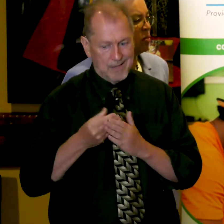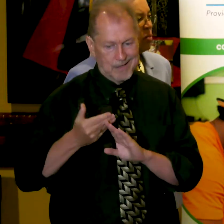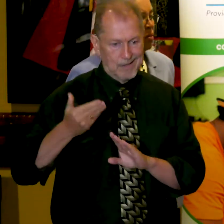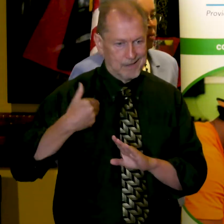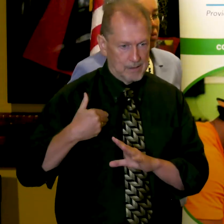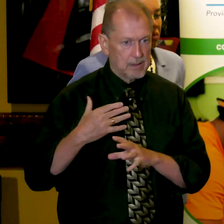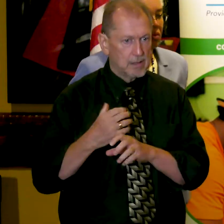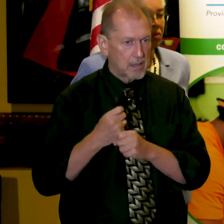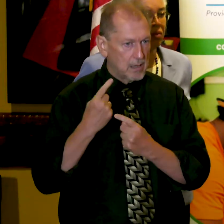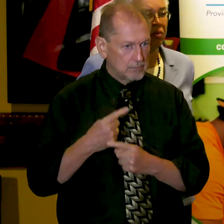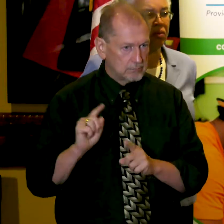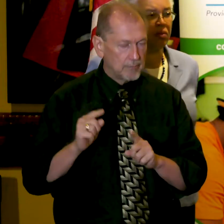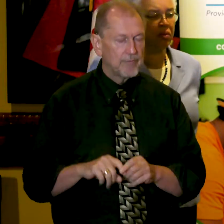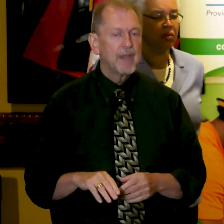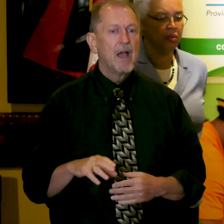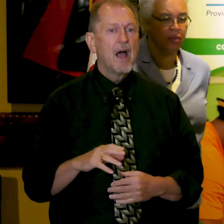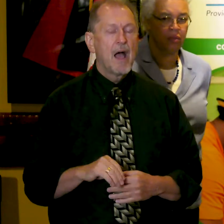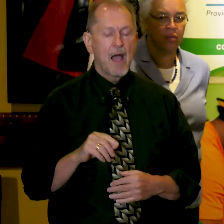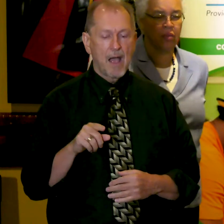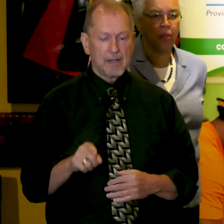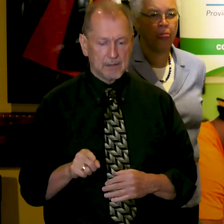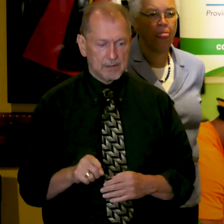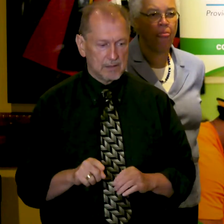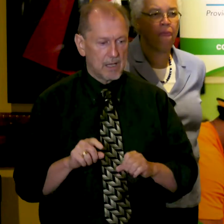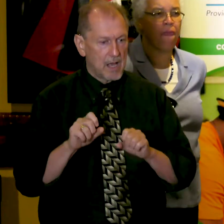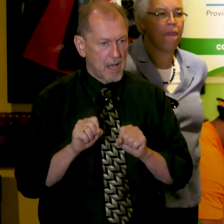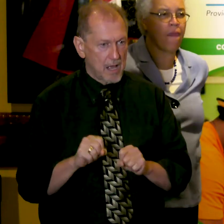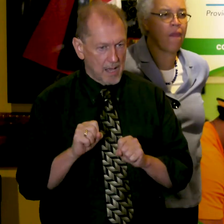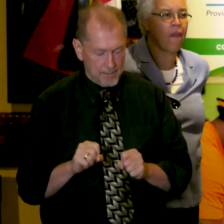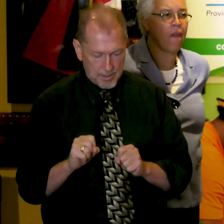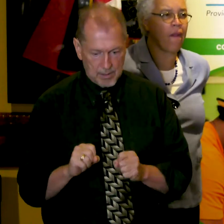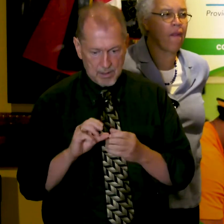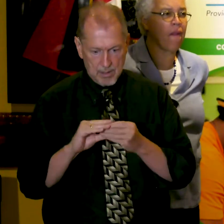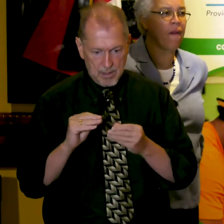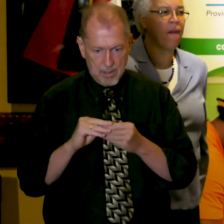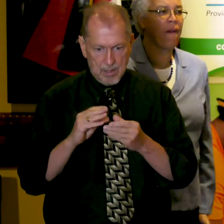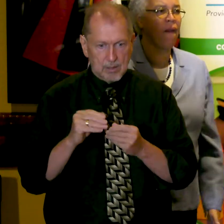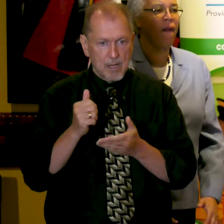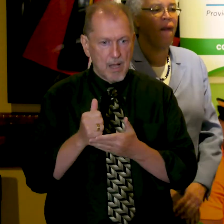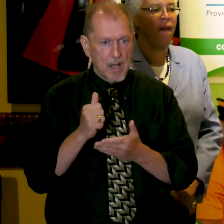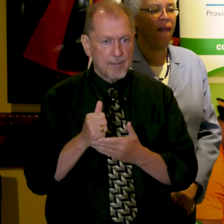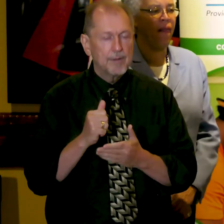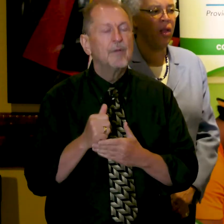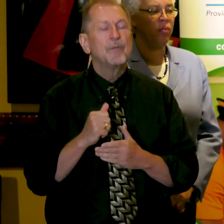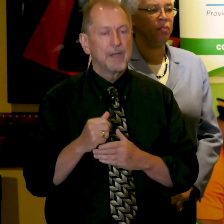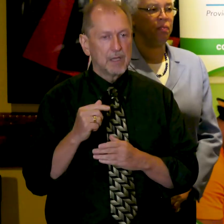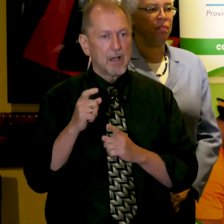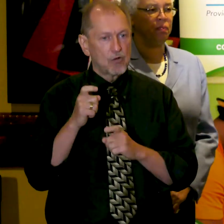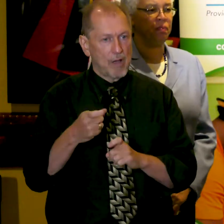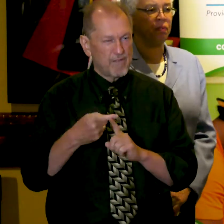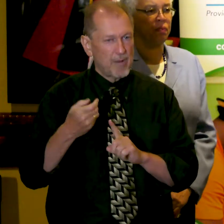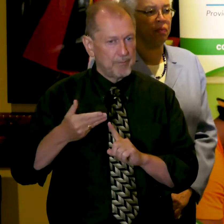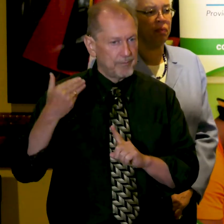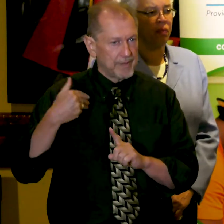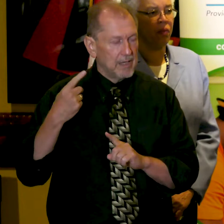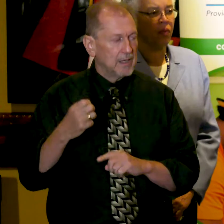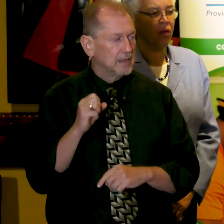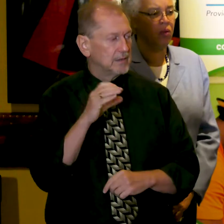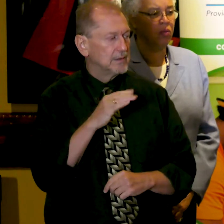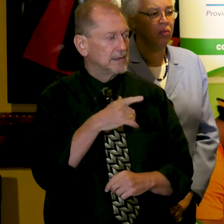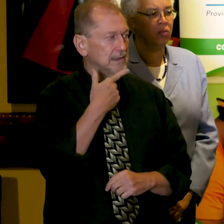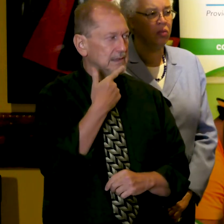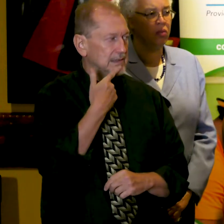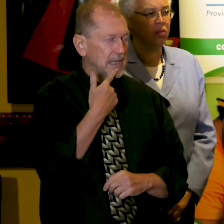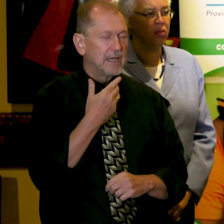It was very touching to see what this business owner told her in the previous grant program. She said, good